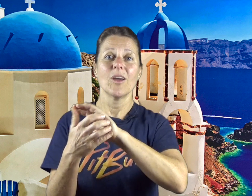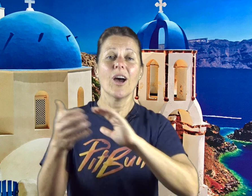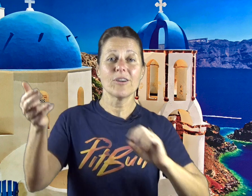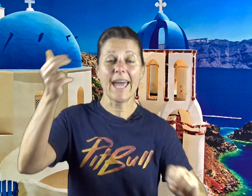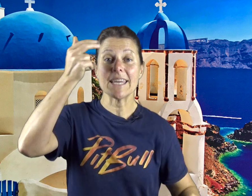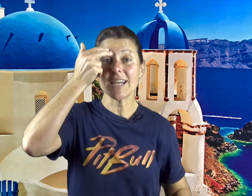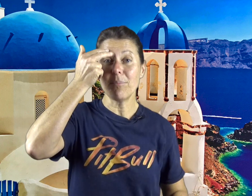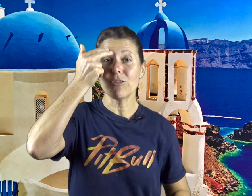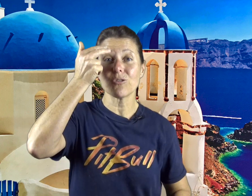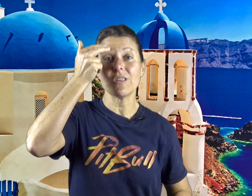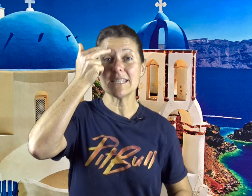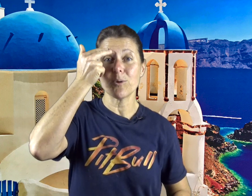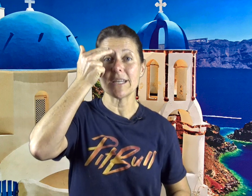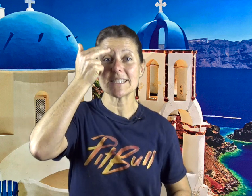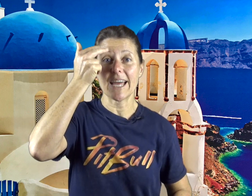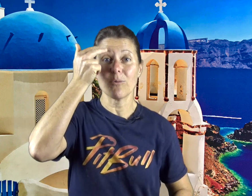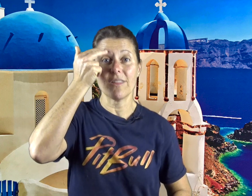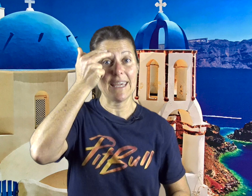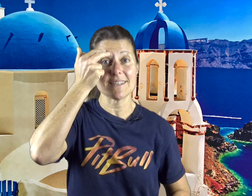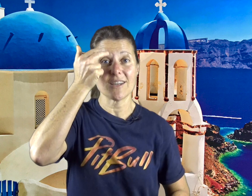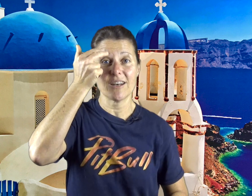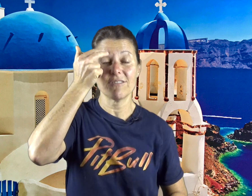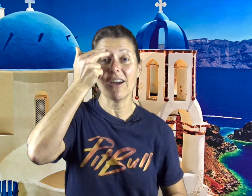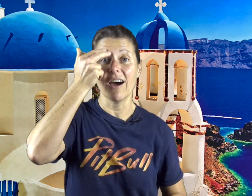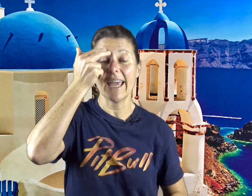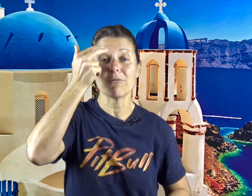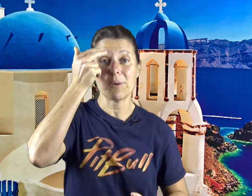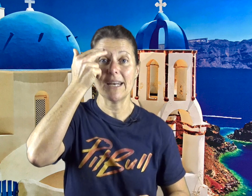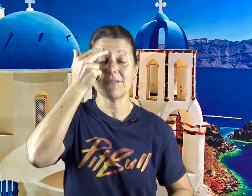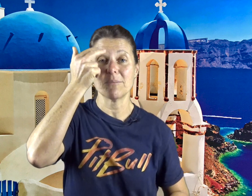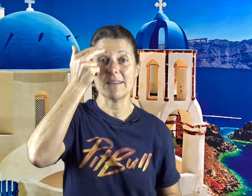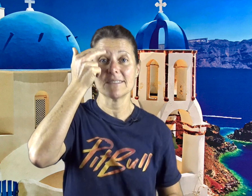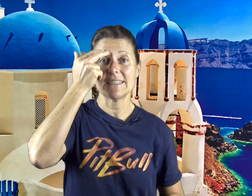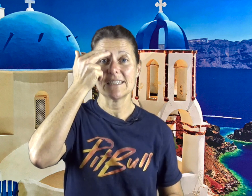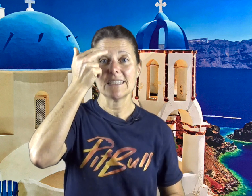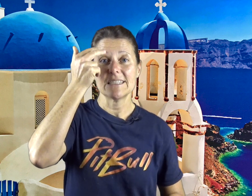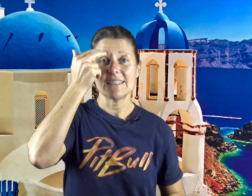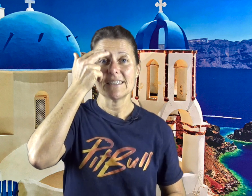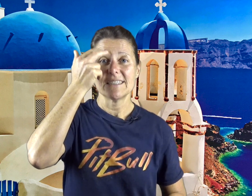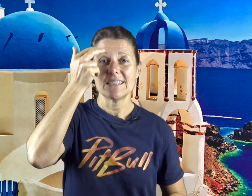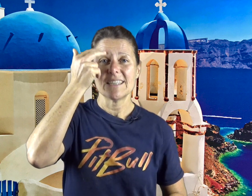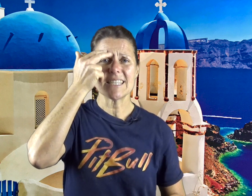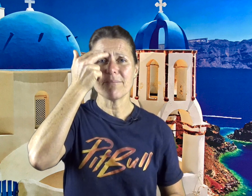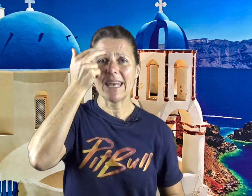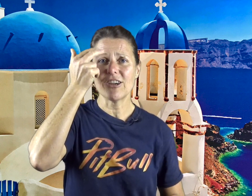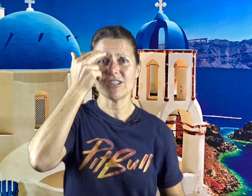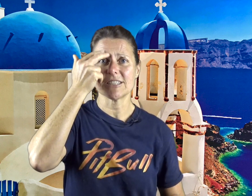Okay, tapping through these points starting with the inside of the eye and repeat after me. This money curse,